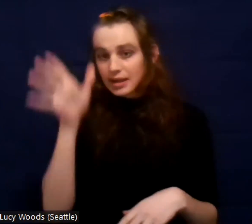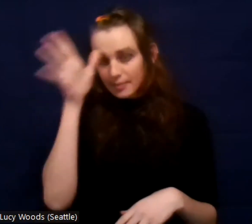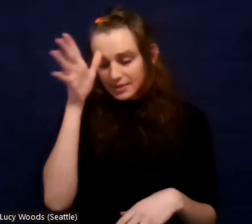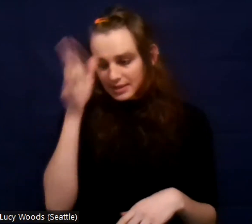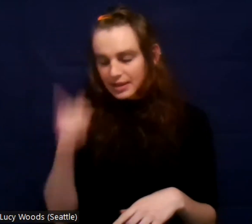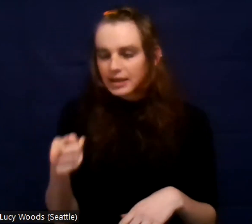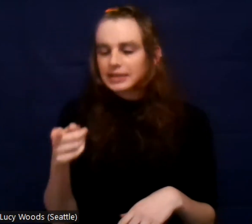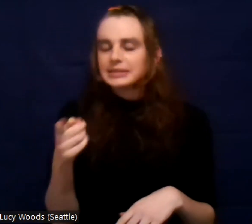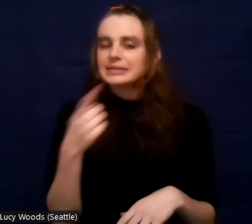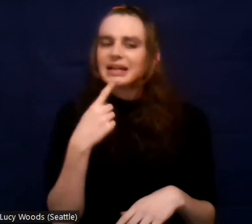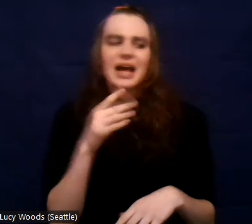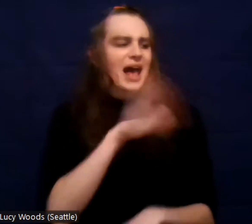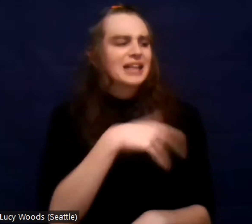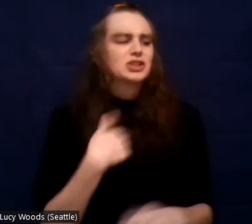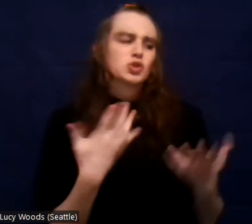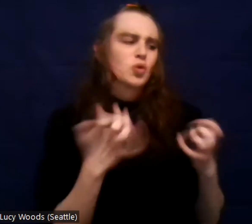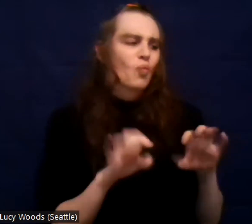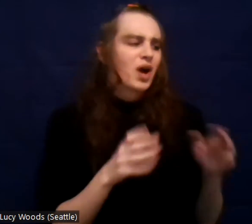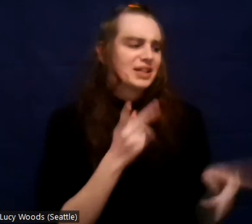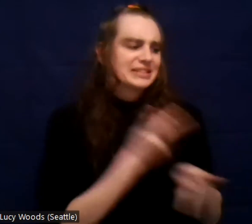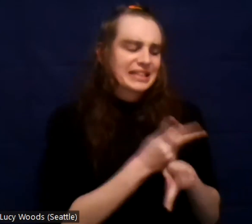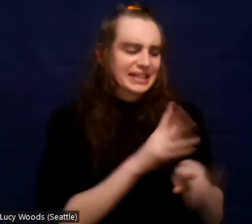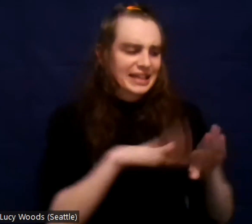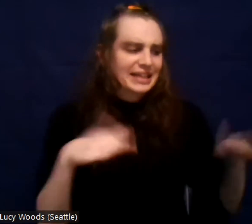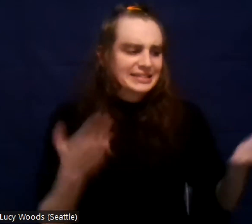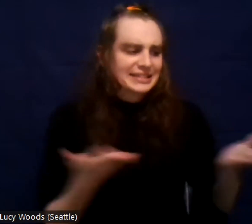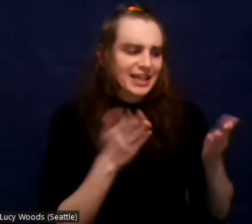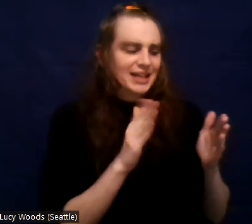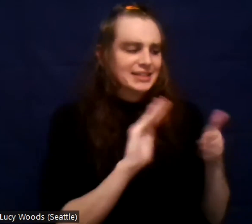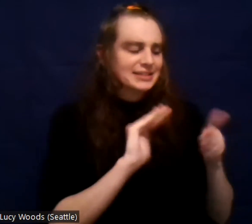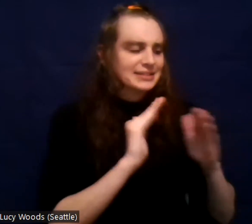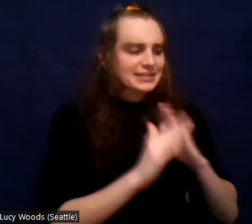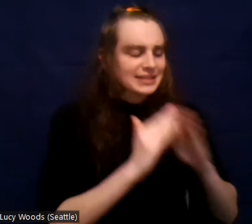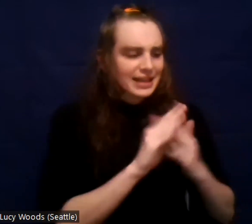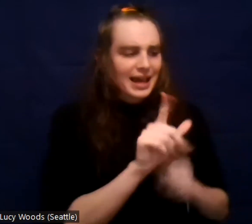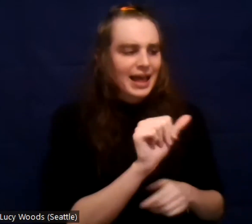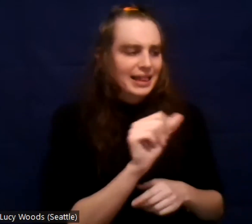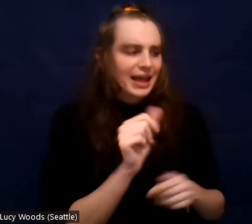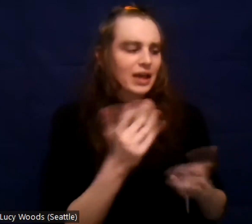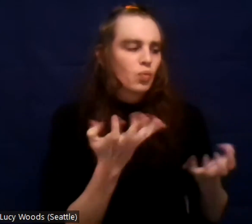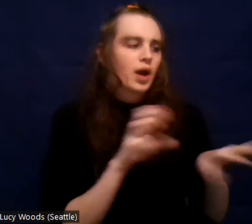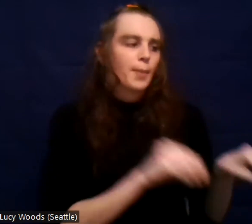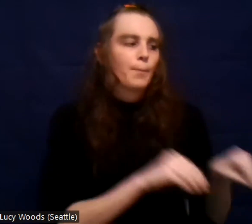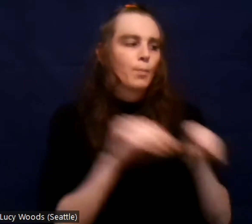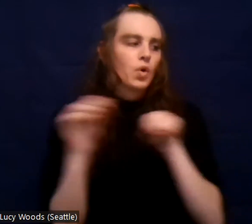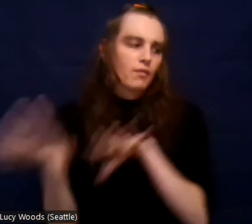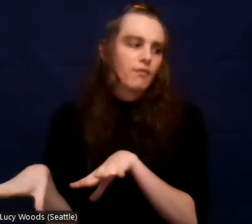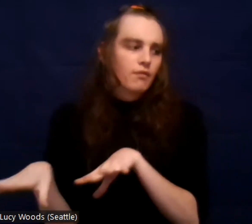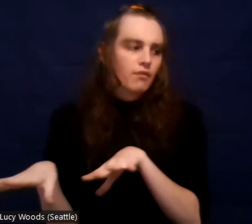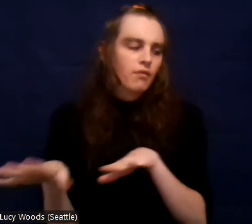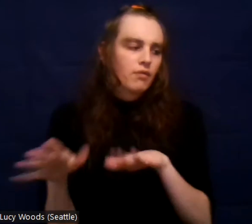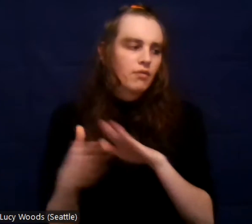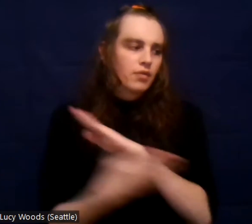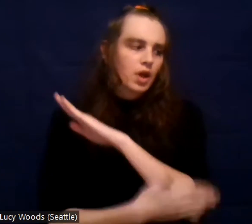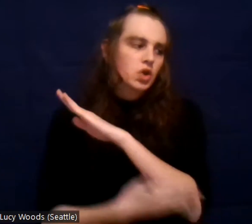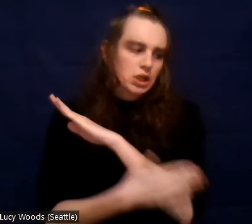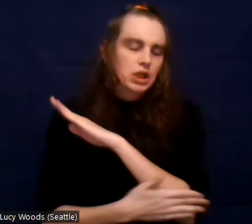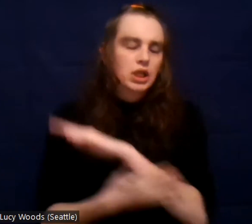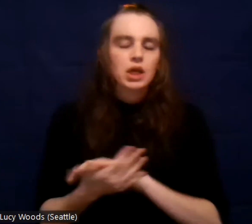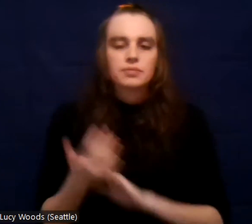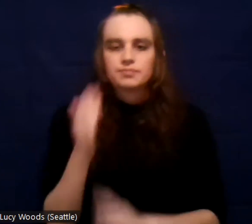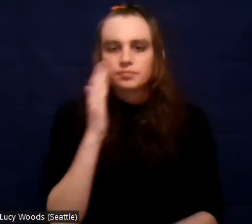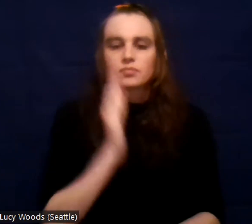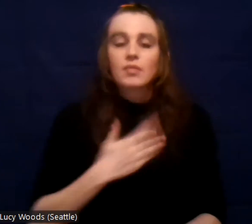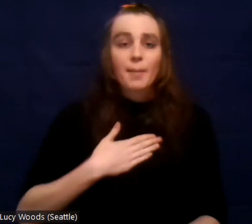moved to Louisiana. I had a fairly normal childhood. Stepfather was relatively